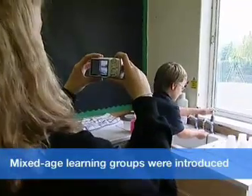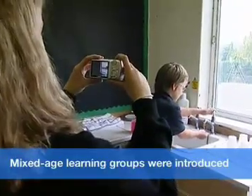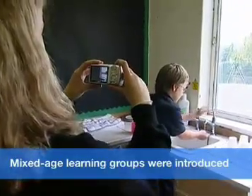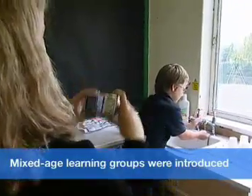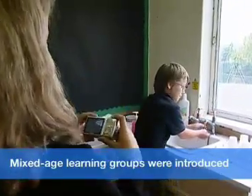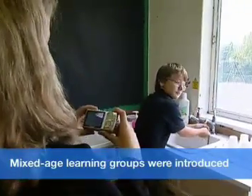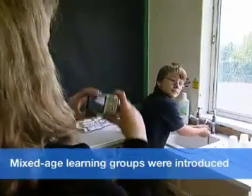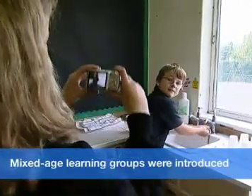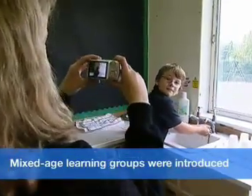Caelan?